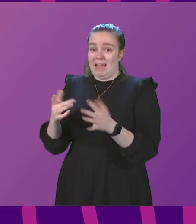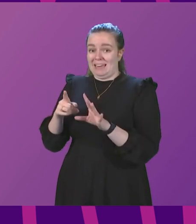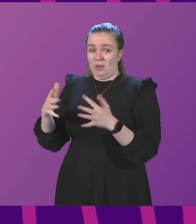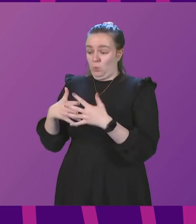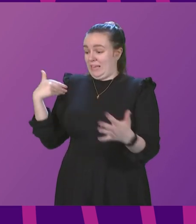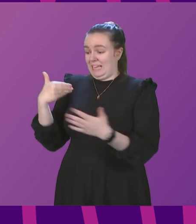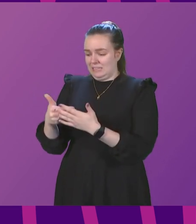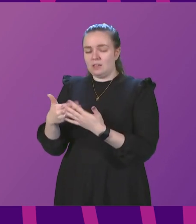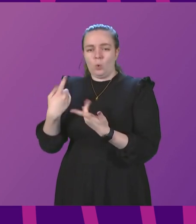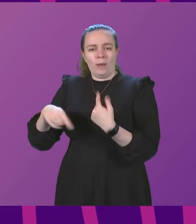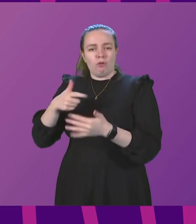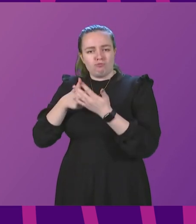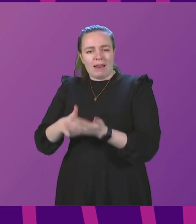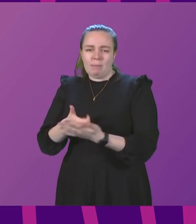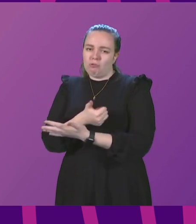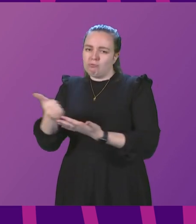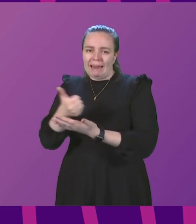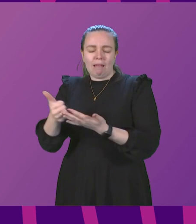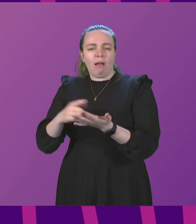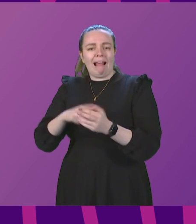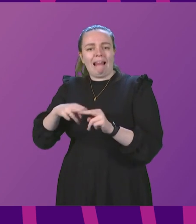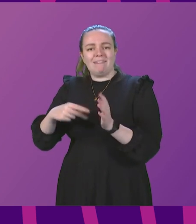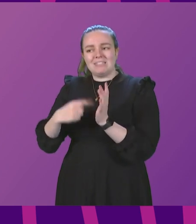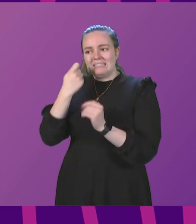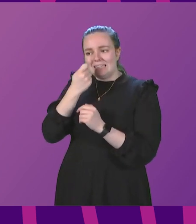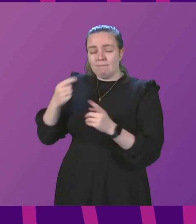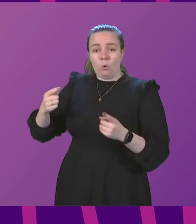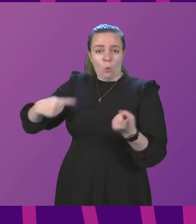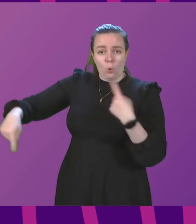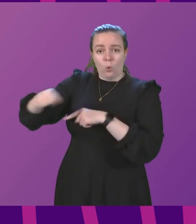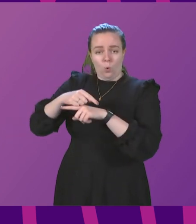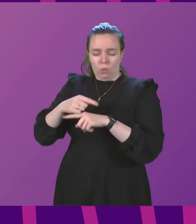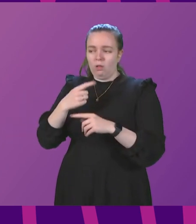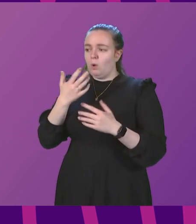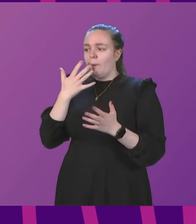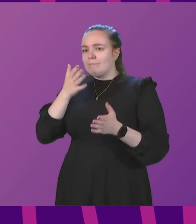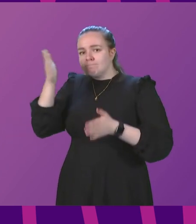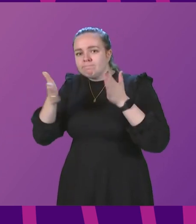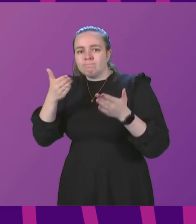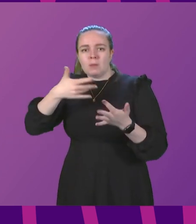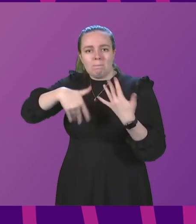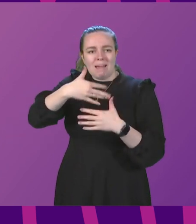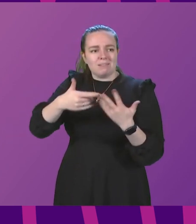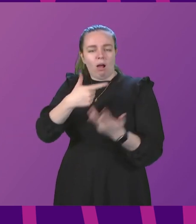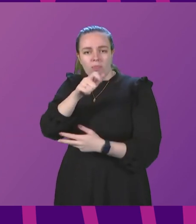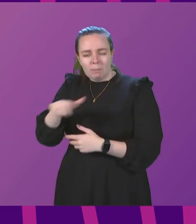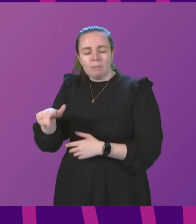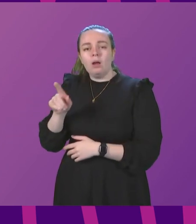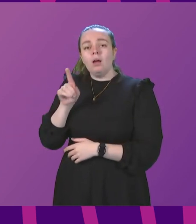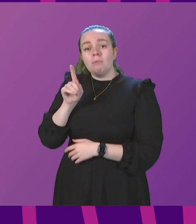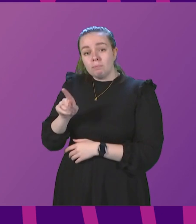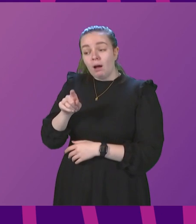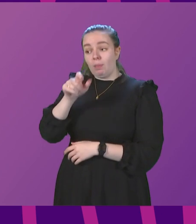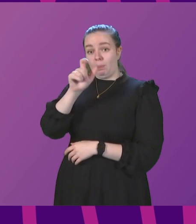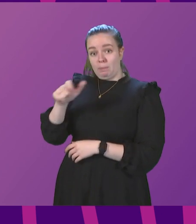we recommend regular use of lateral flow tests for everybody as they go out and about and socialise with others. But those who are at